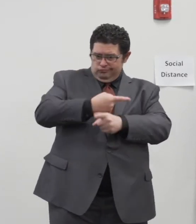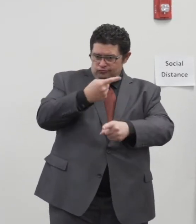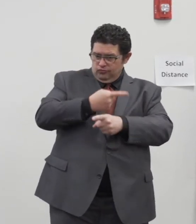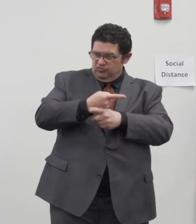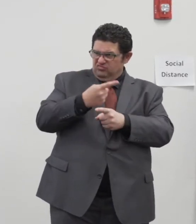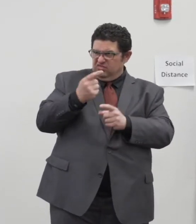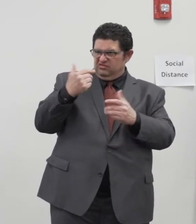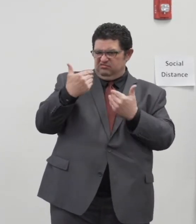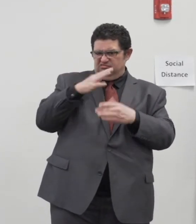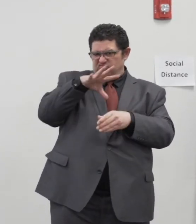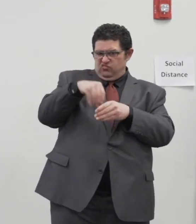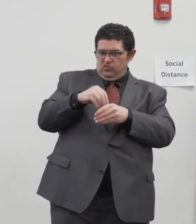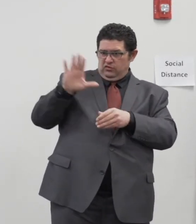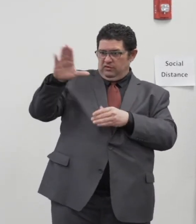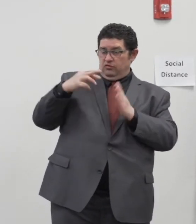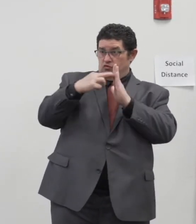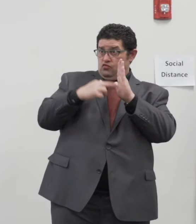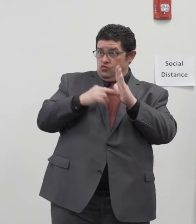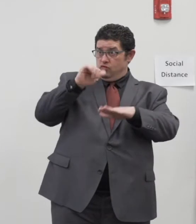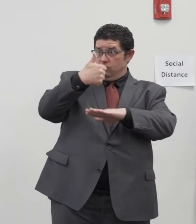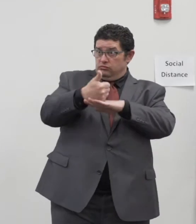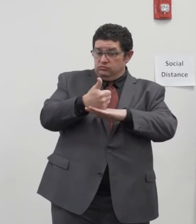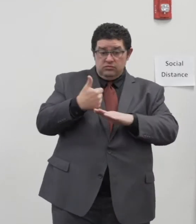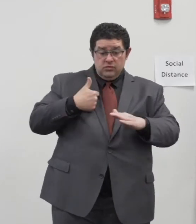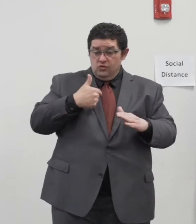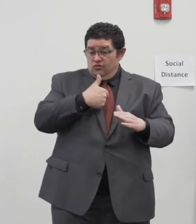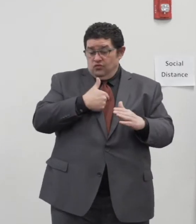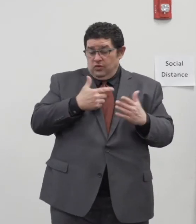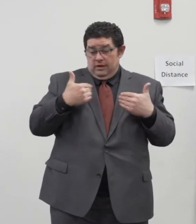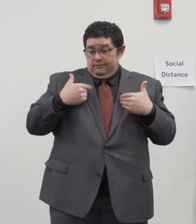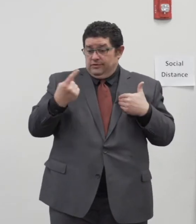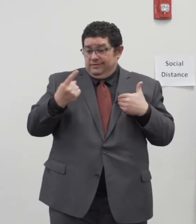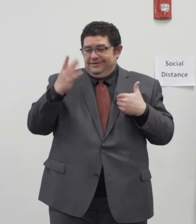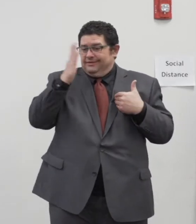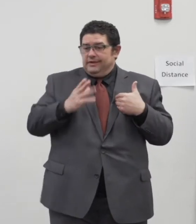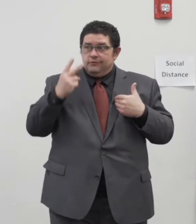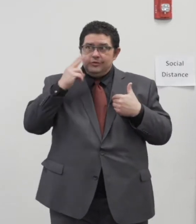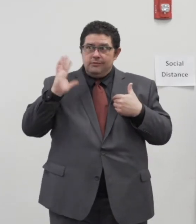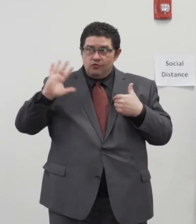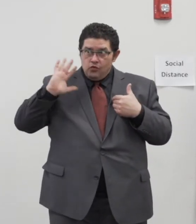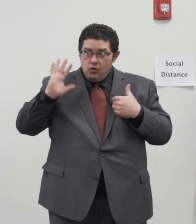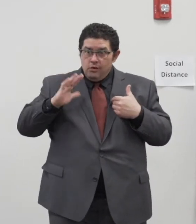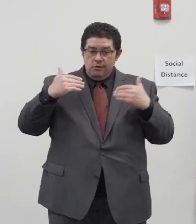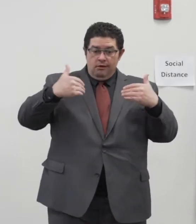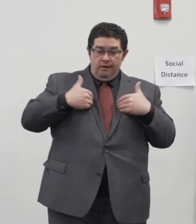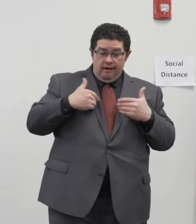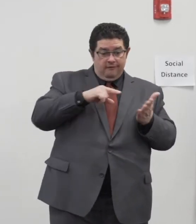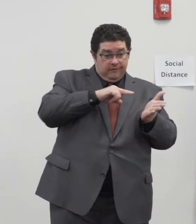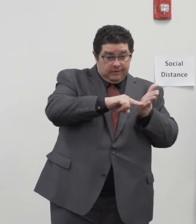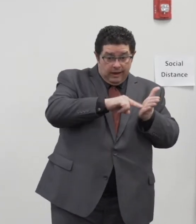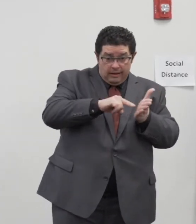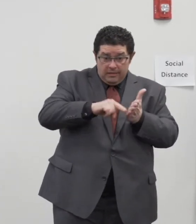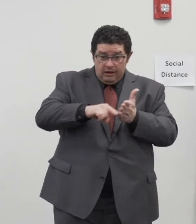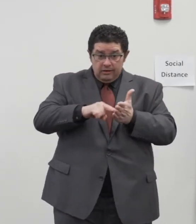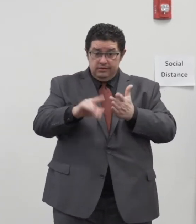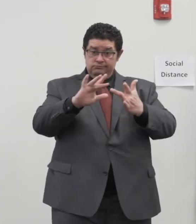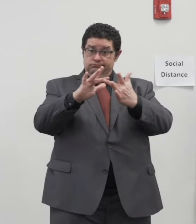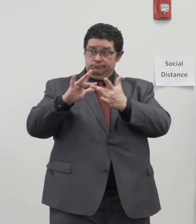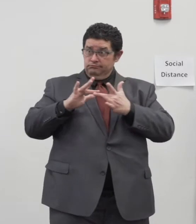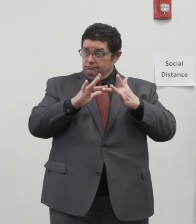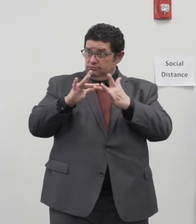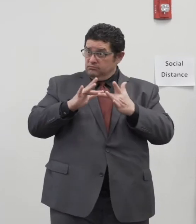We will have something that's never been seen before with a grant. We have an accountability portal in real time that will